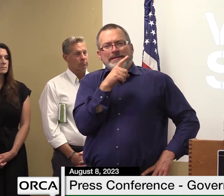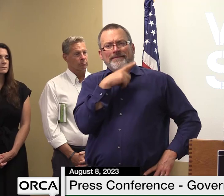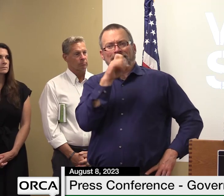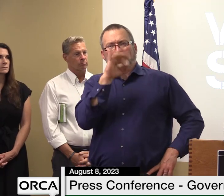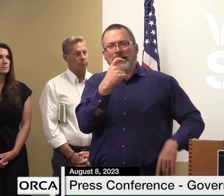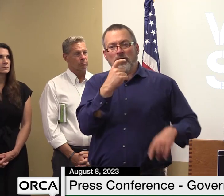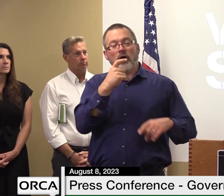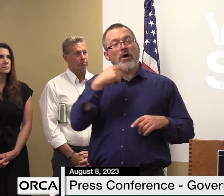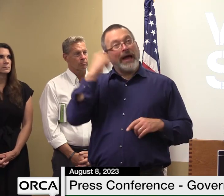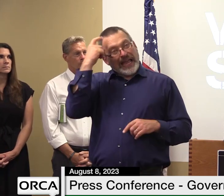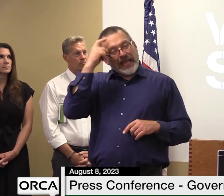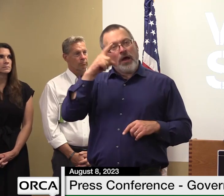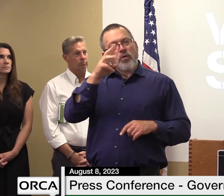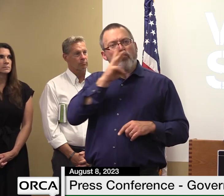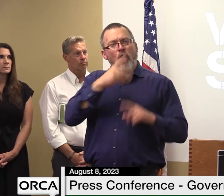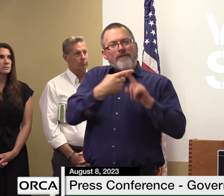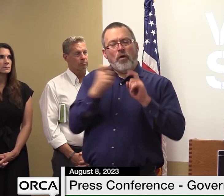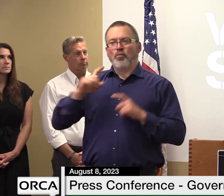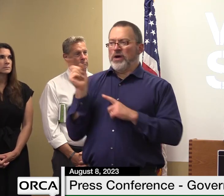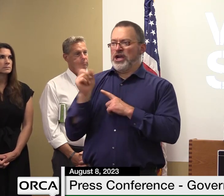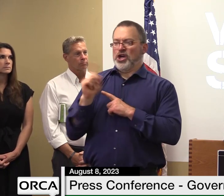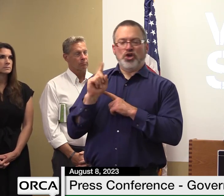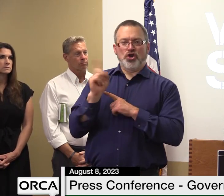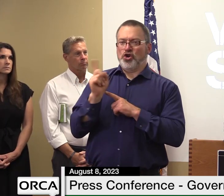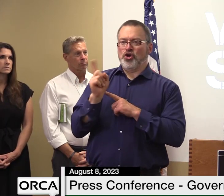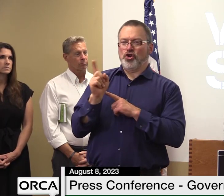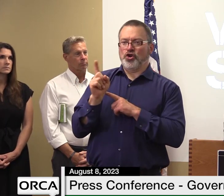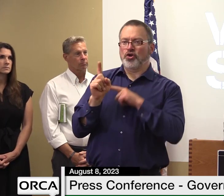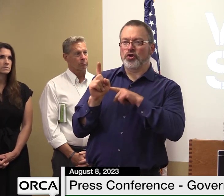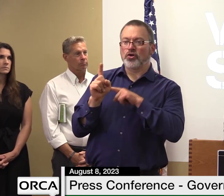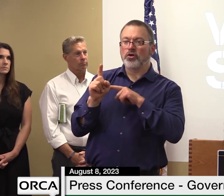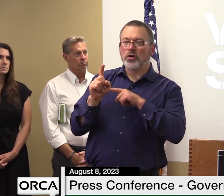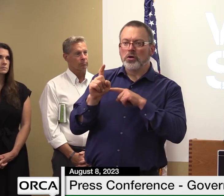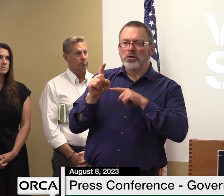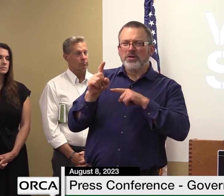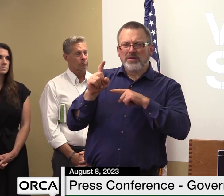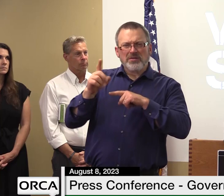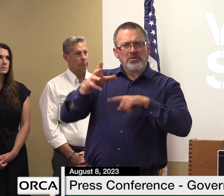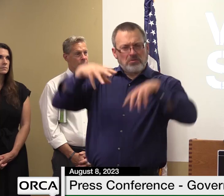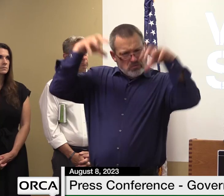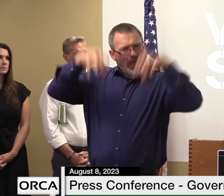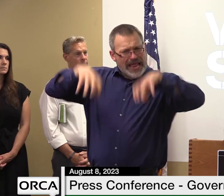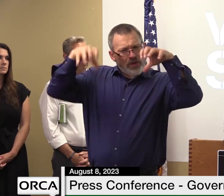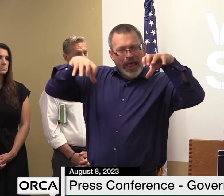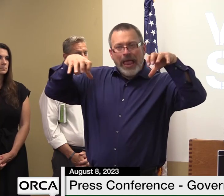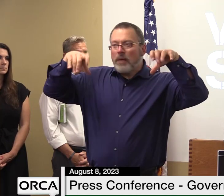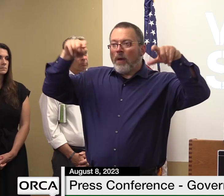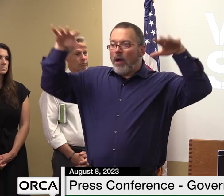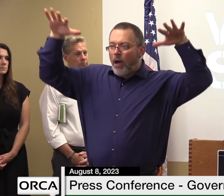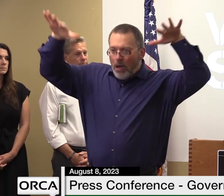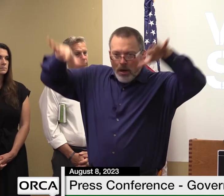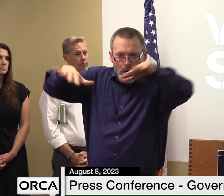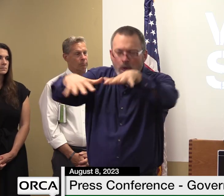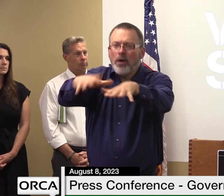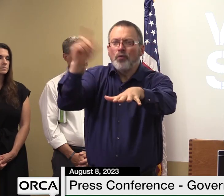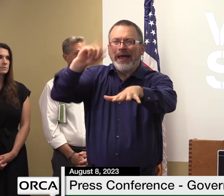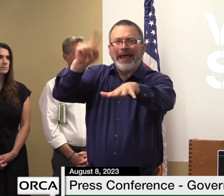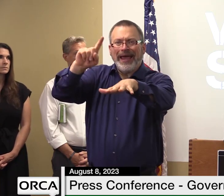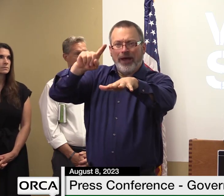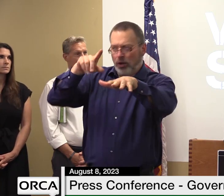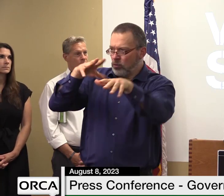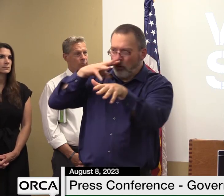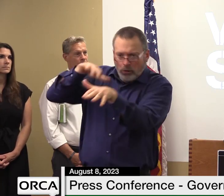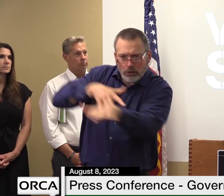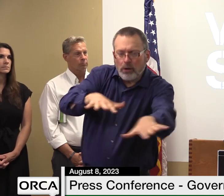from i mean obviously enough rain is going to cause water water to flow and and you're right we're not going to